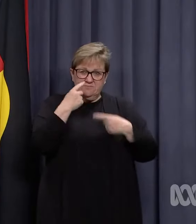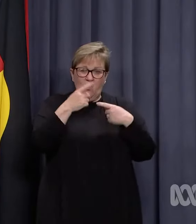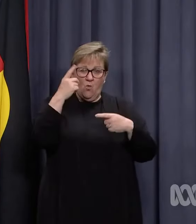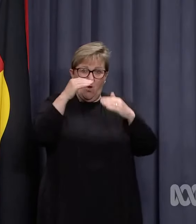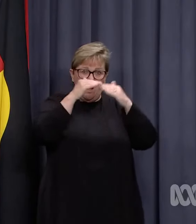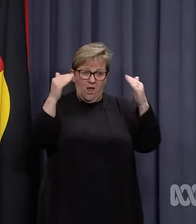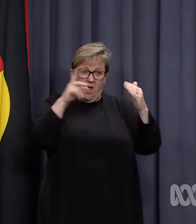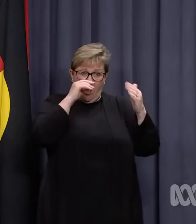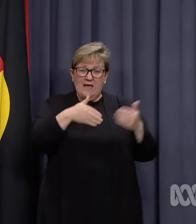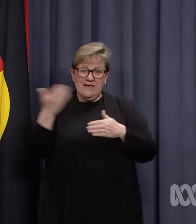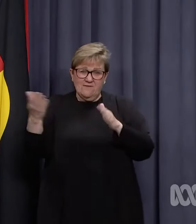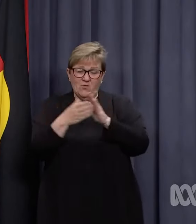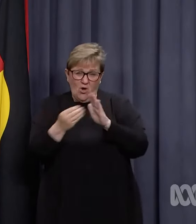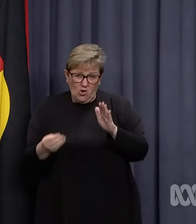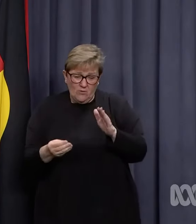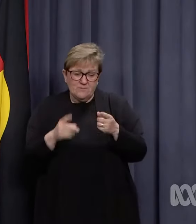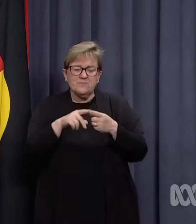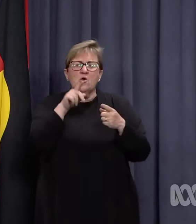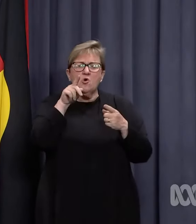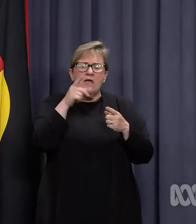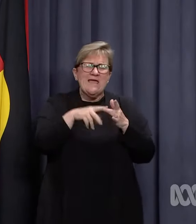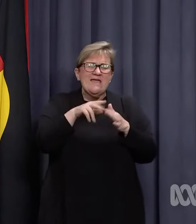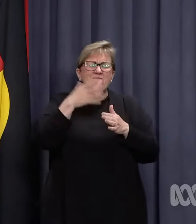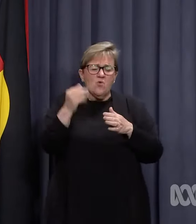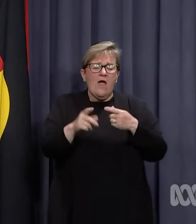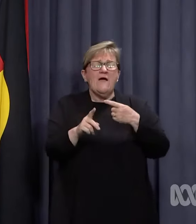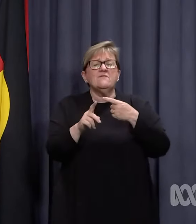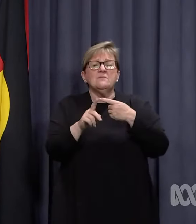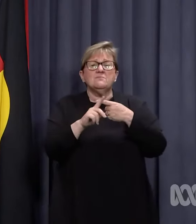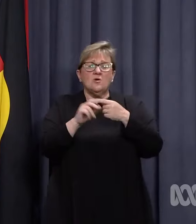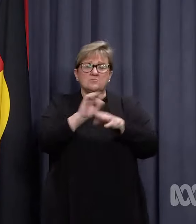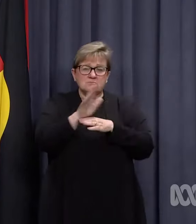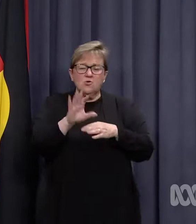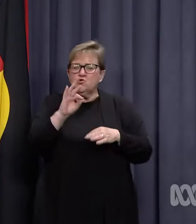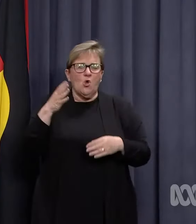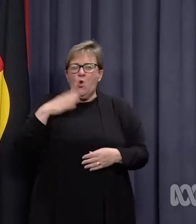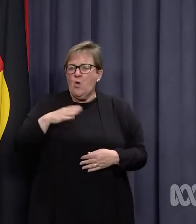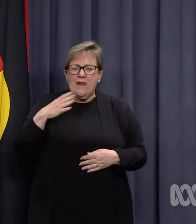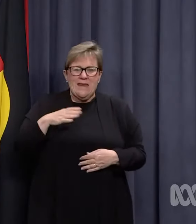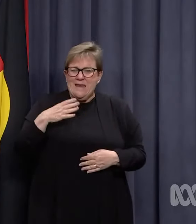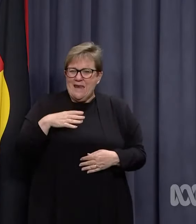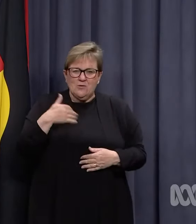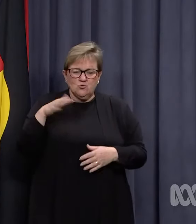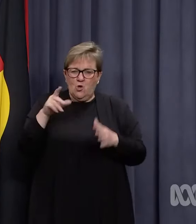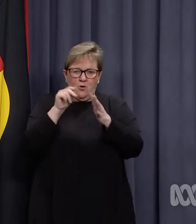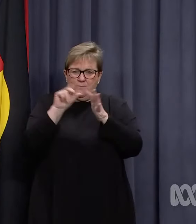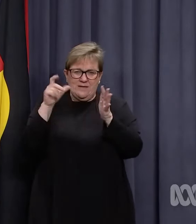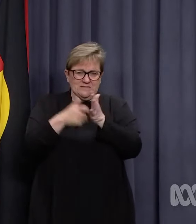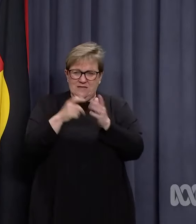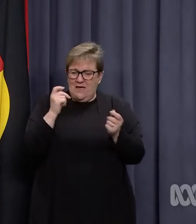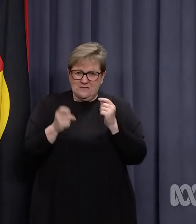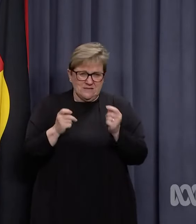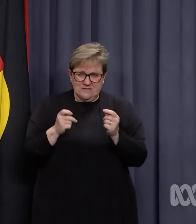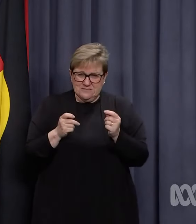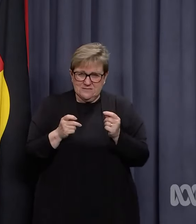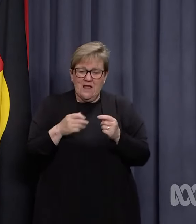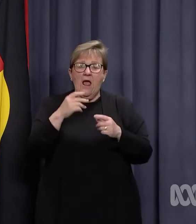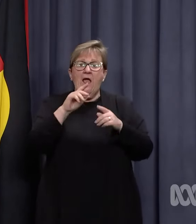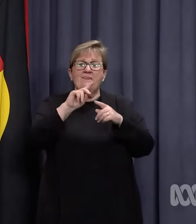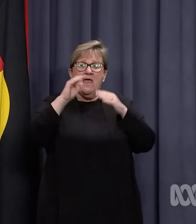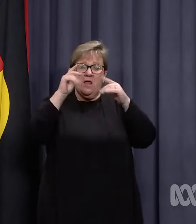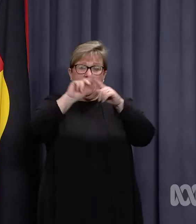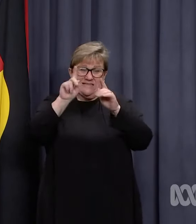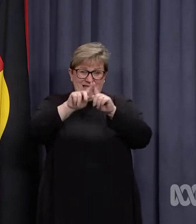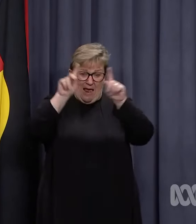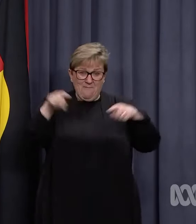one line, and I can provide you a copy, if you have a positive rat, you do not need to seek a follow-up PCR test. And then three lines